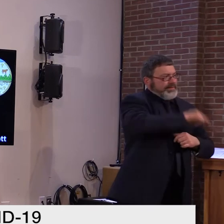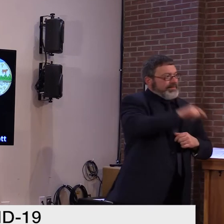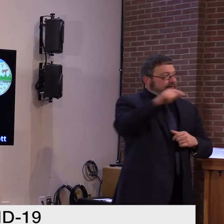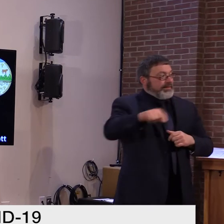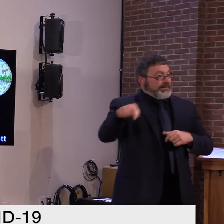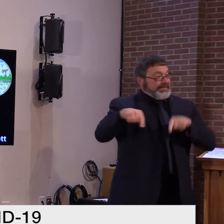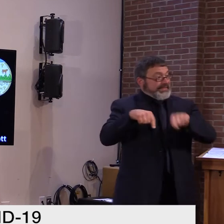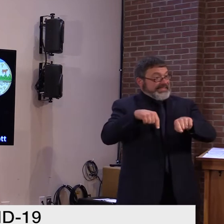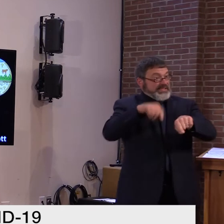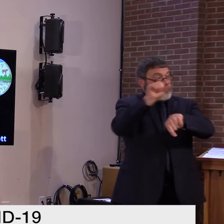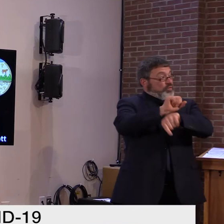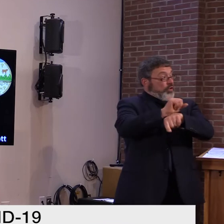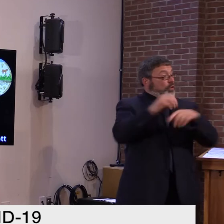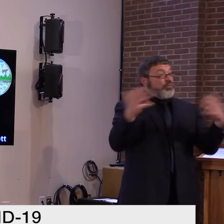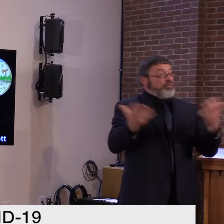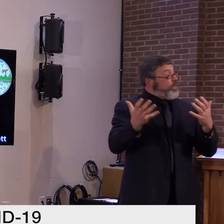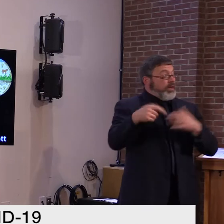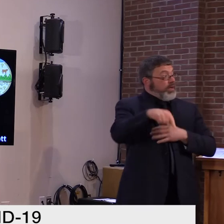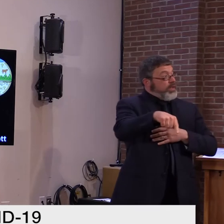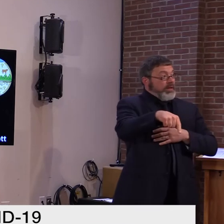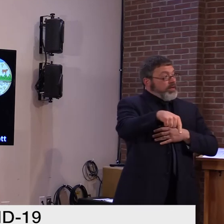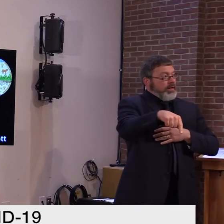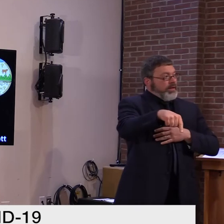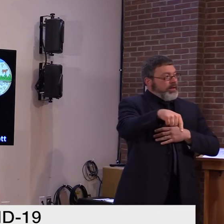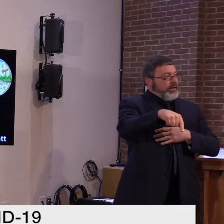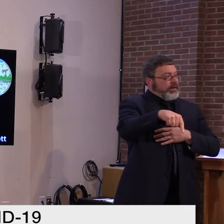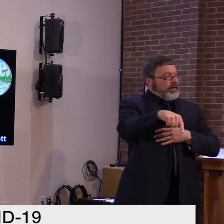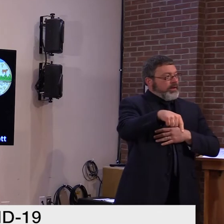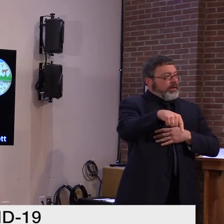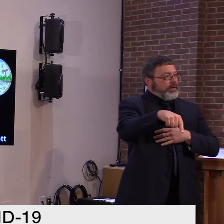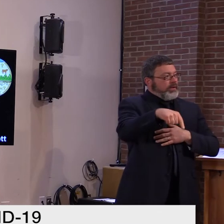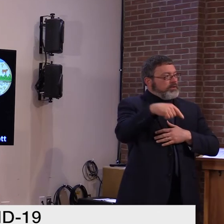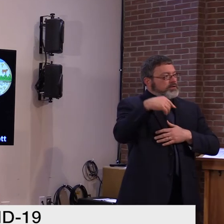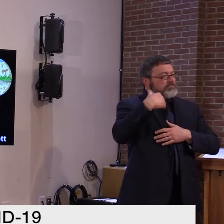Let's talk about his wife, Nicole, who he lives with, of course.